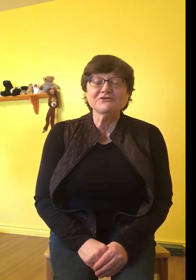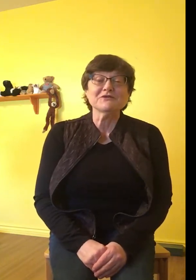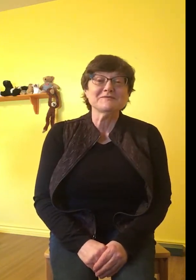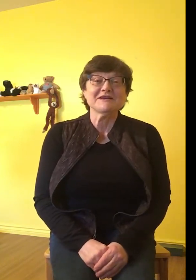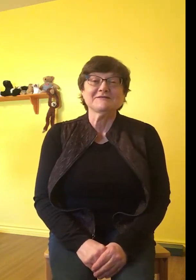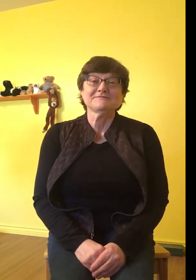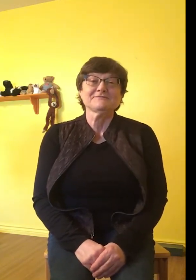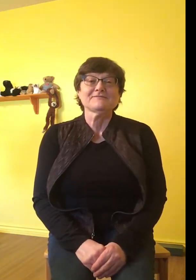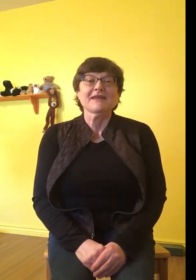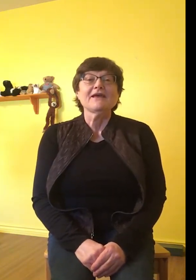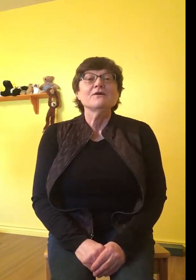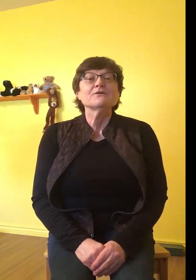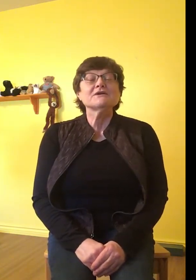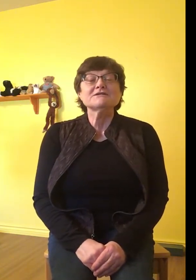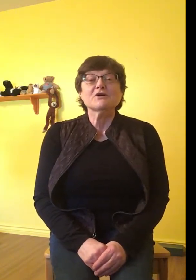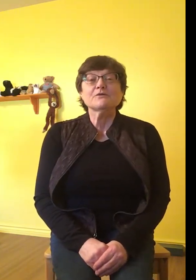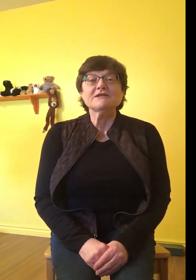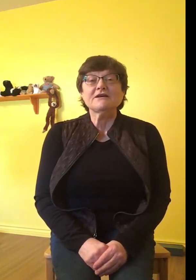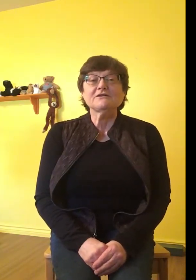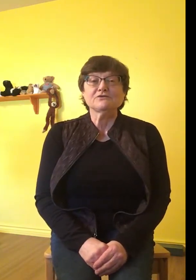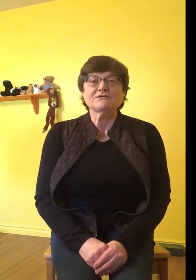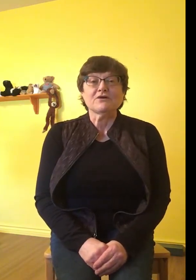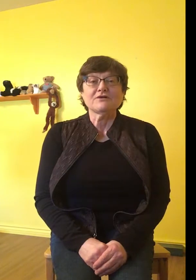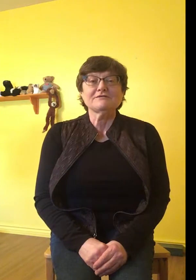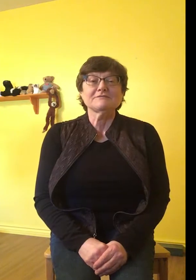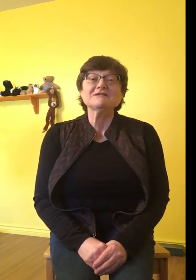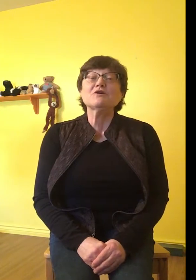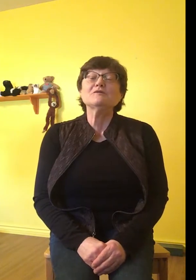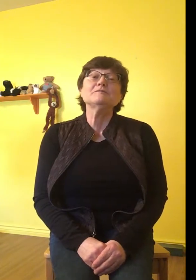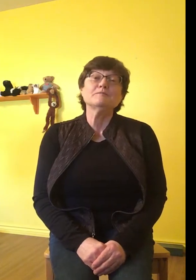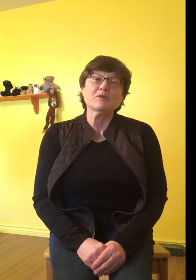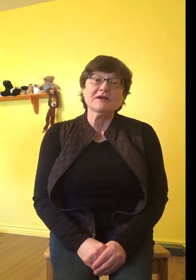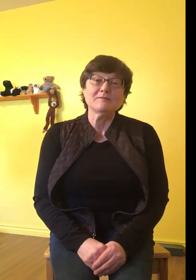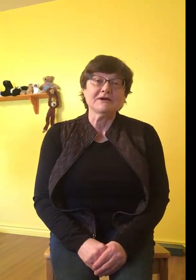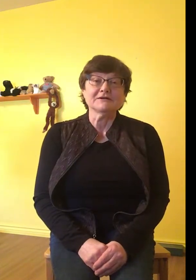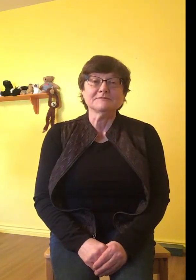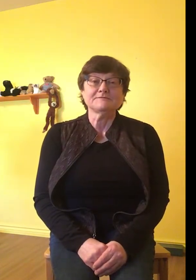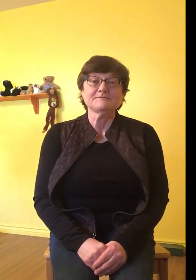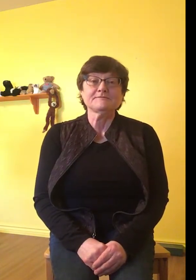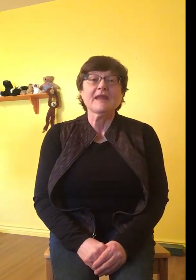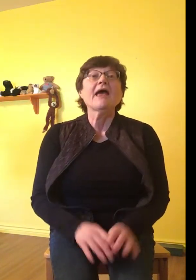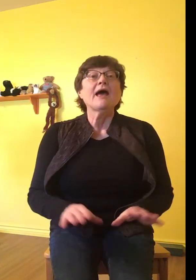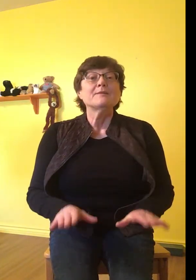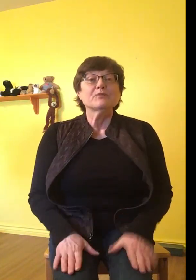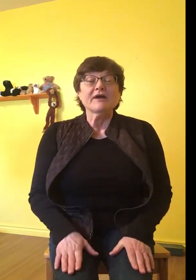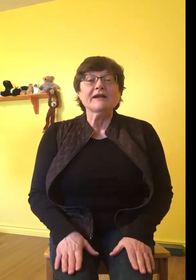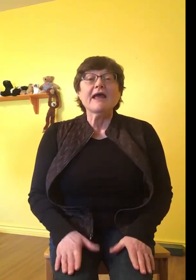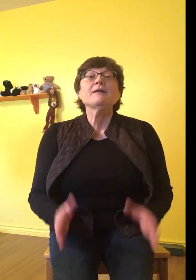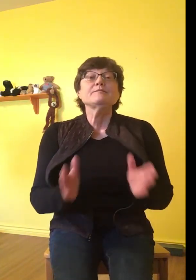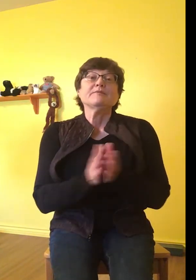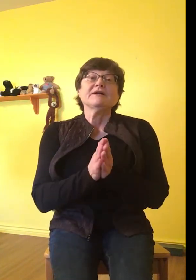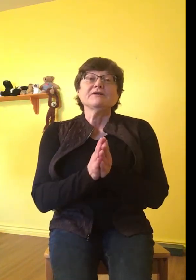join me. We're going to start with a hello song. It's called Bread and Butter. Bread and butter,